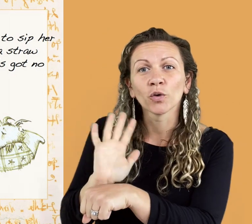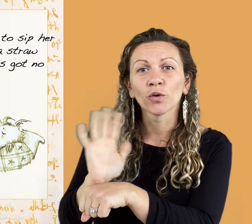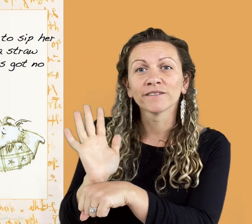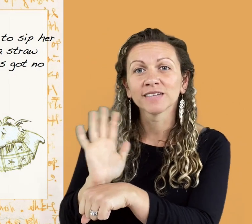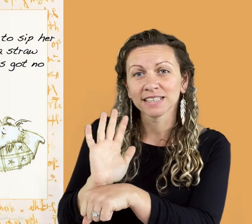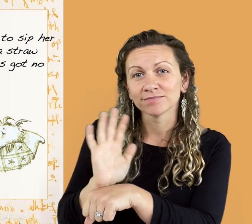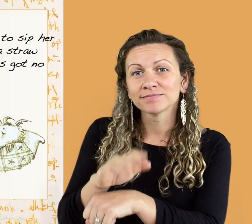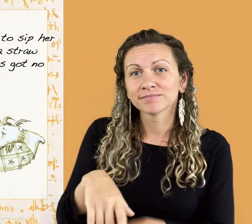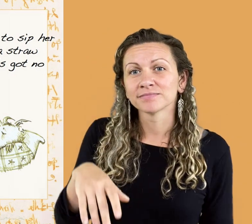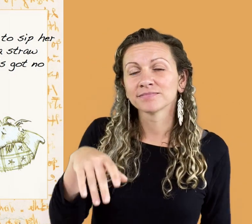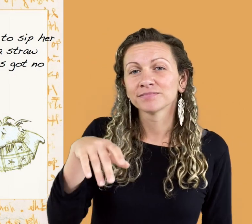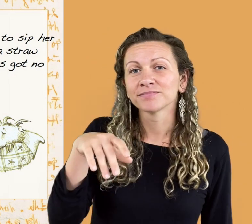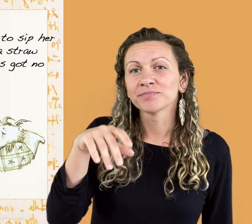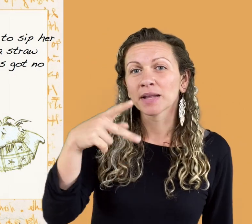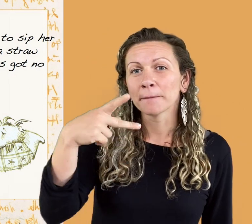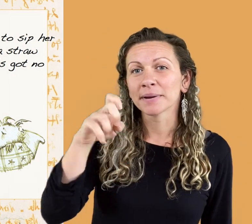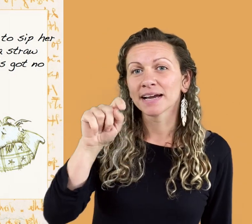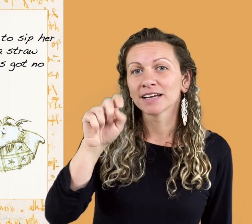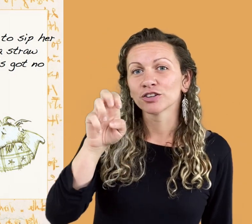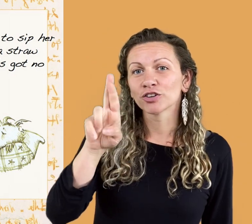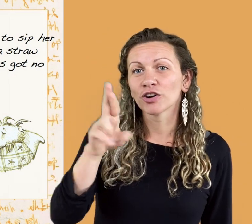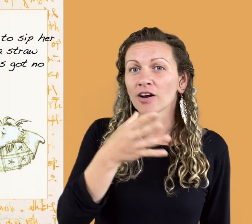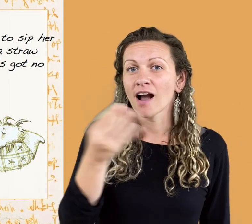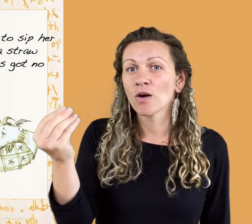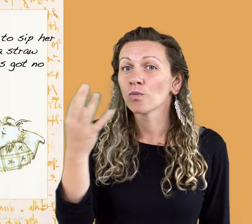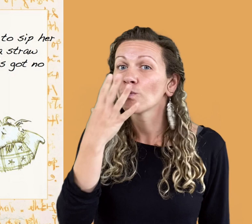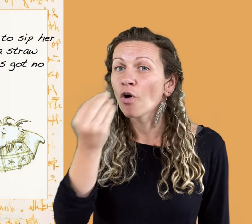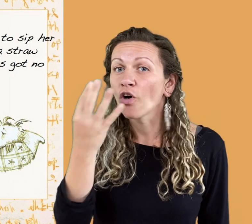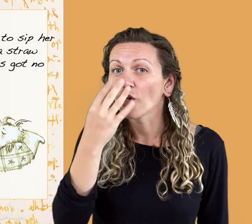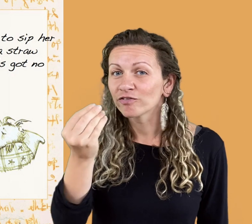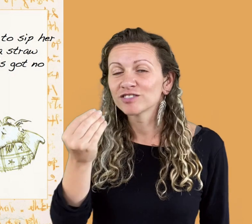I told her all about the film Peter and the Wolf.